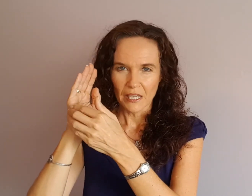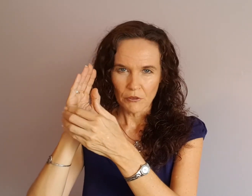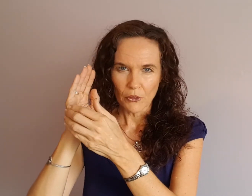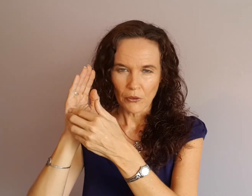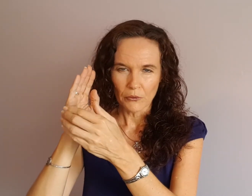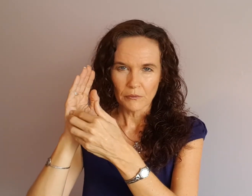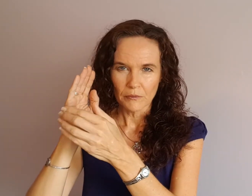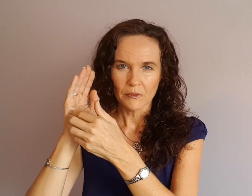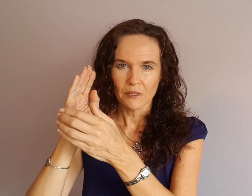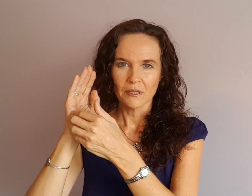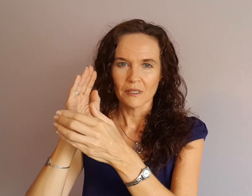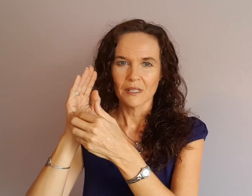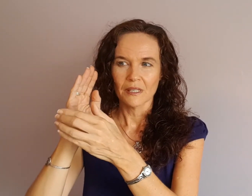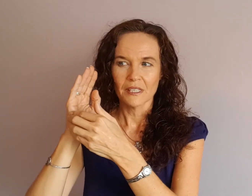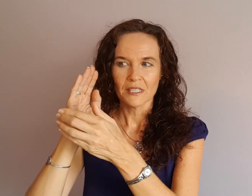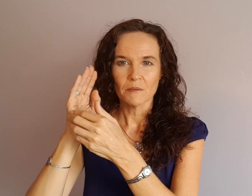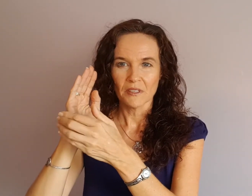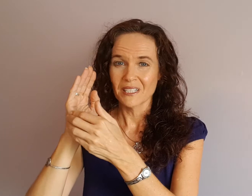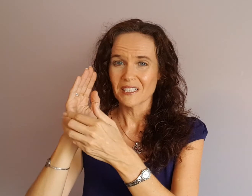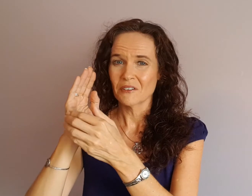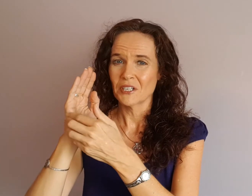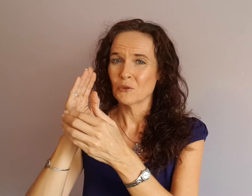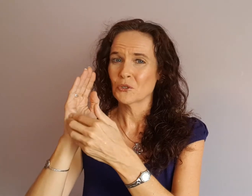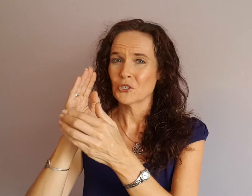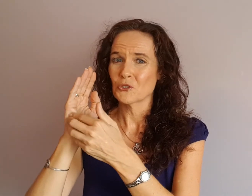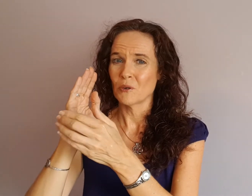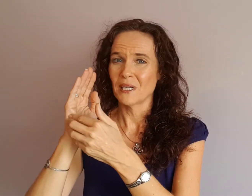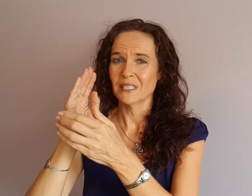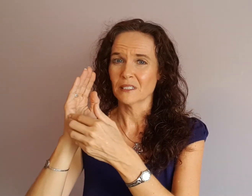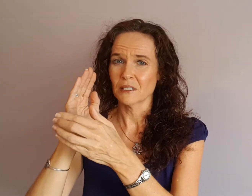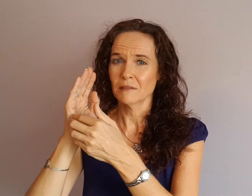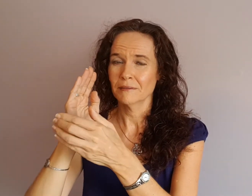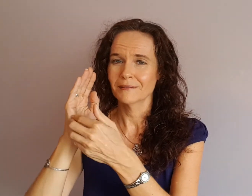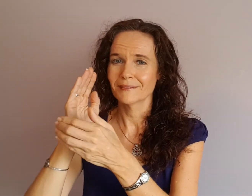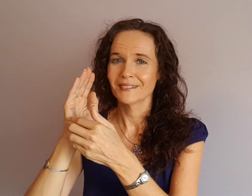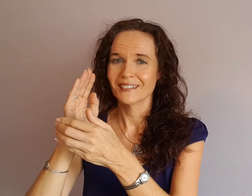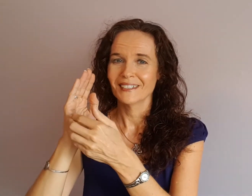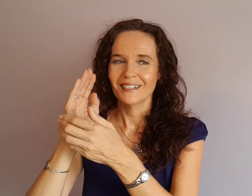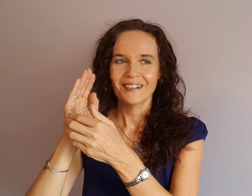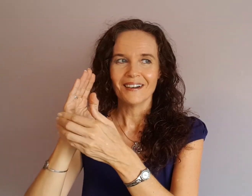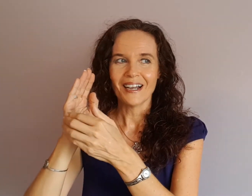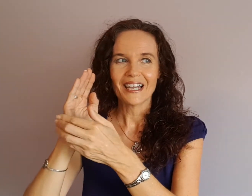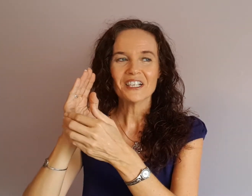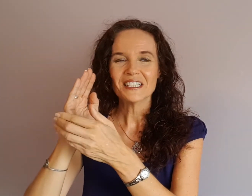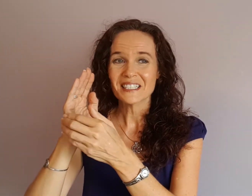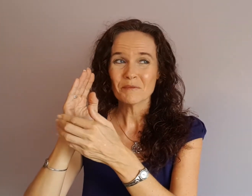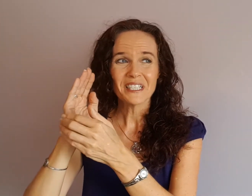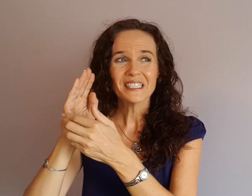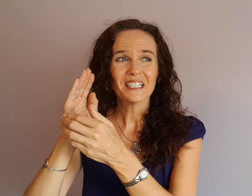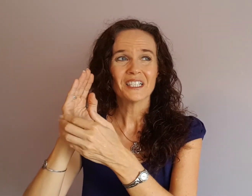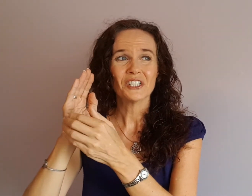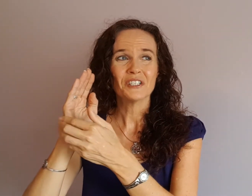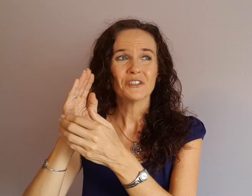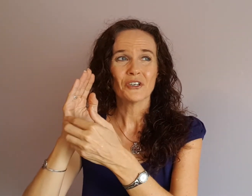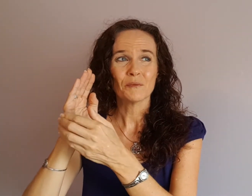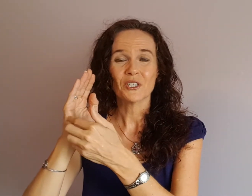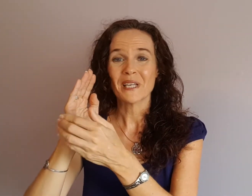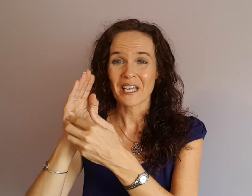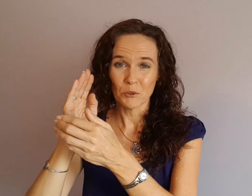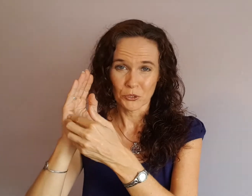Even though there's some things here I don't want to do on my list. And there's some things here that I don't even know I'm going to be able